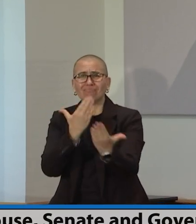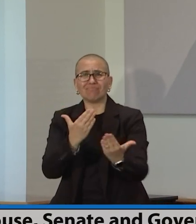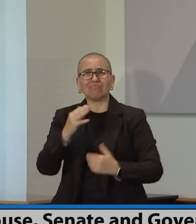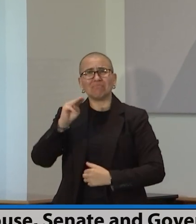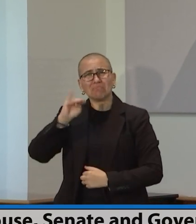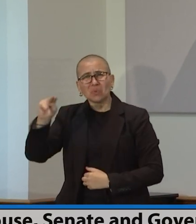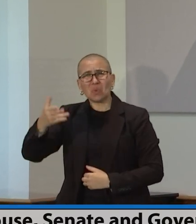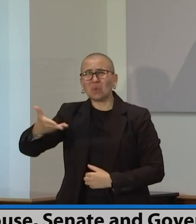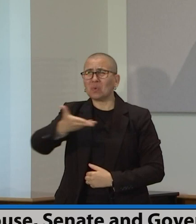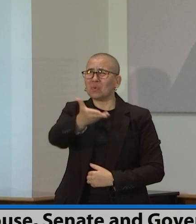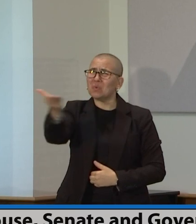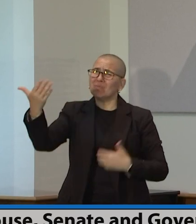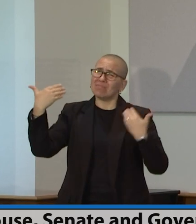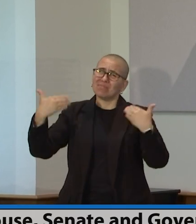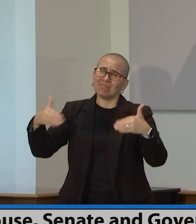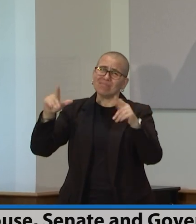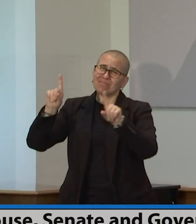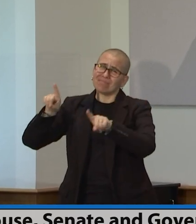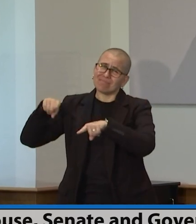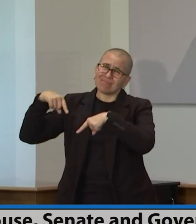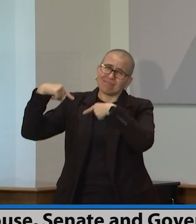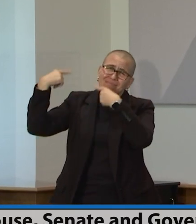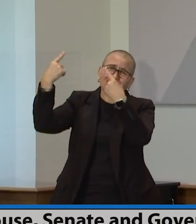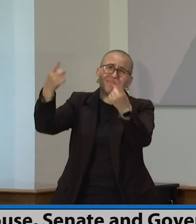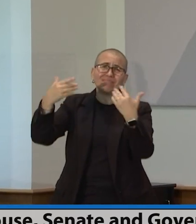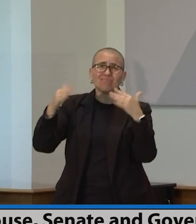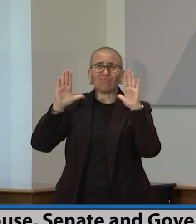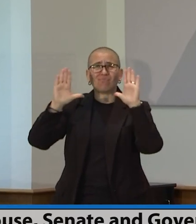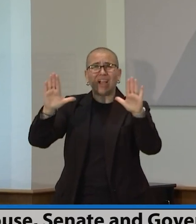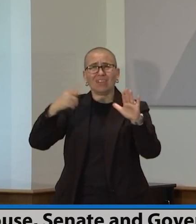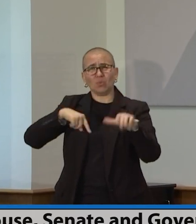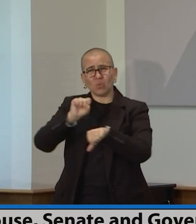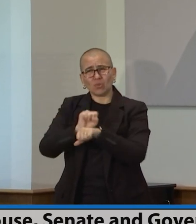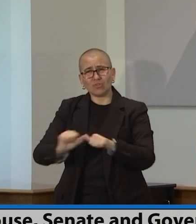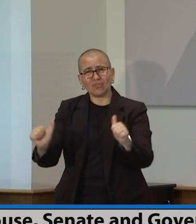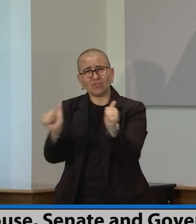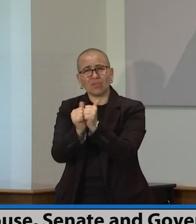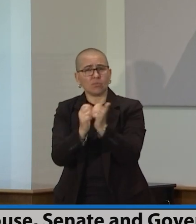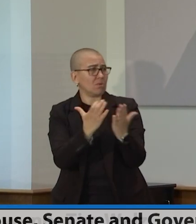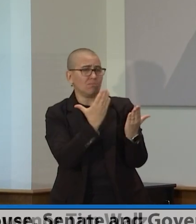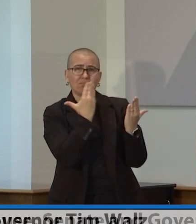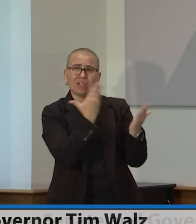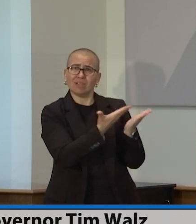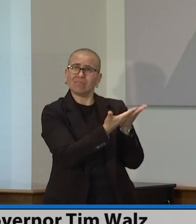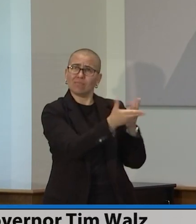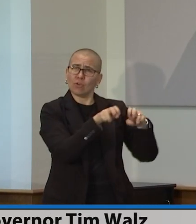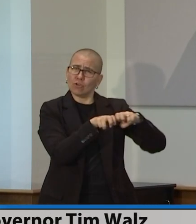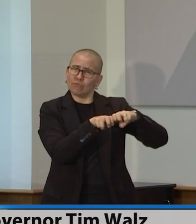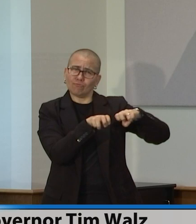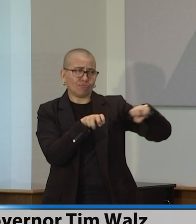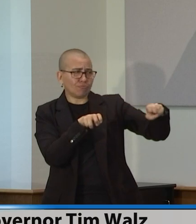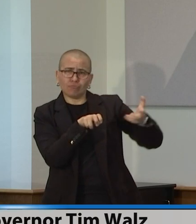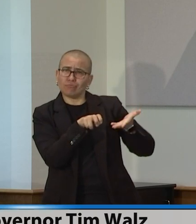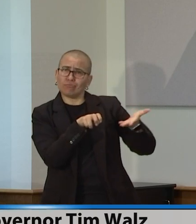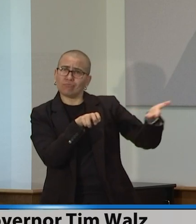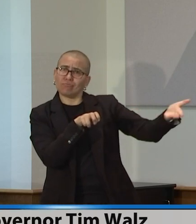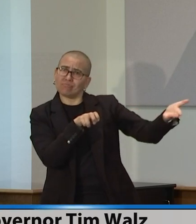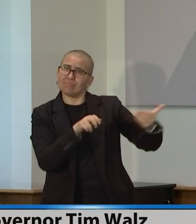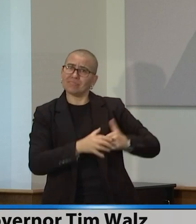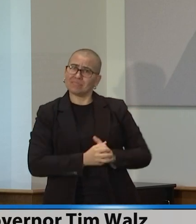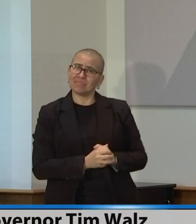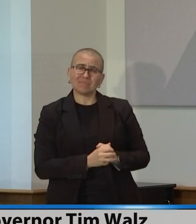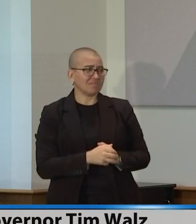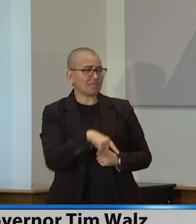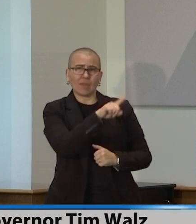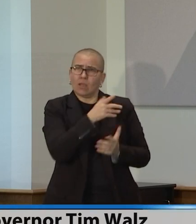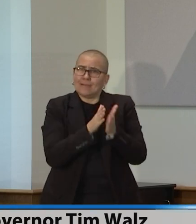amongst ourselves. I want to say a big thank you to the folks you see setting up here. Folks are passionate, bring their